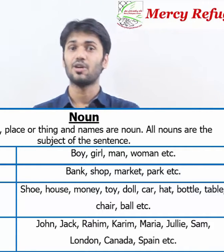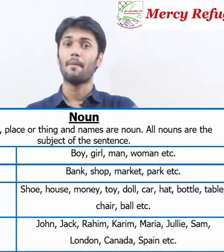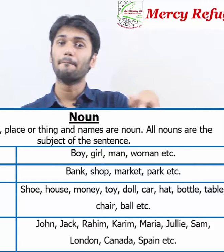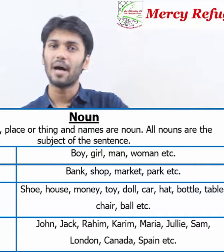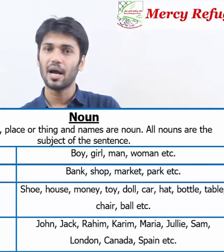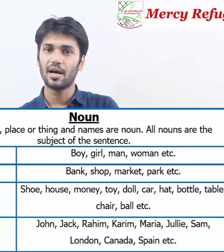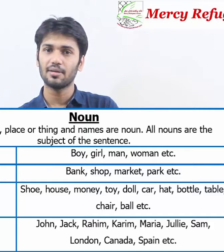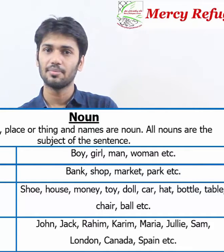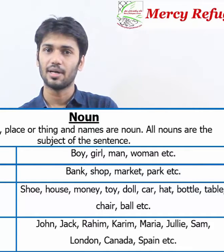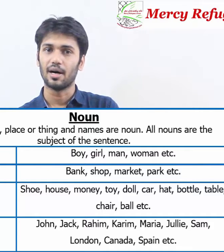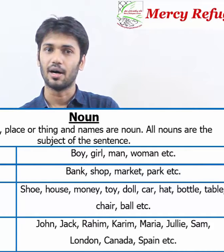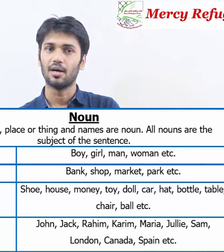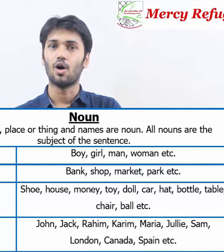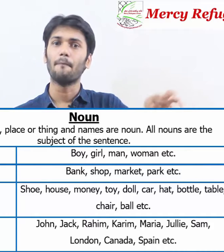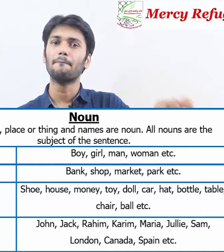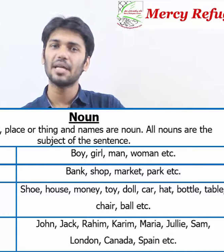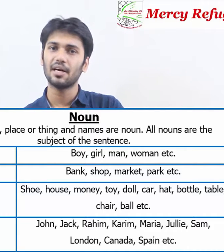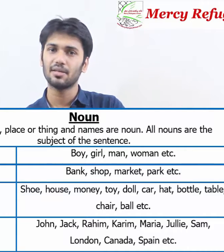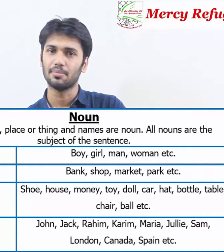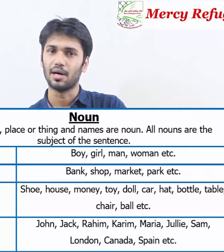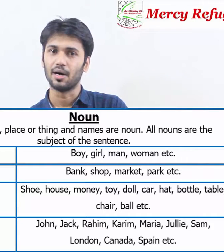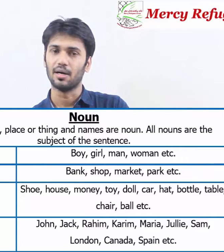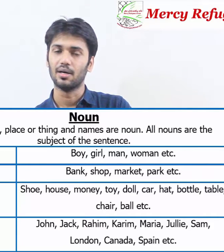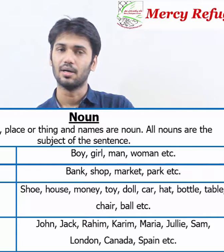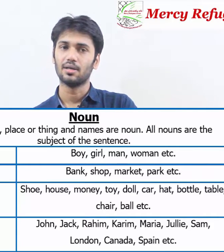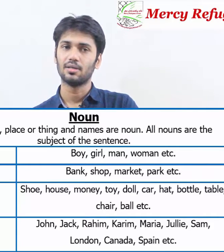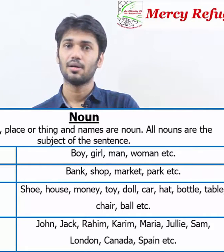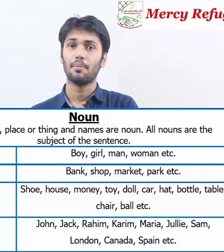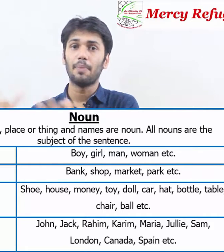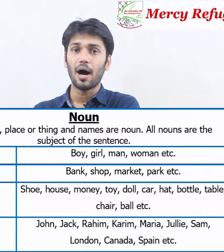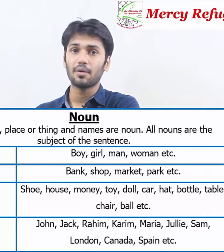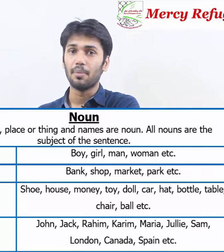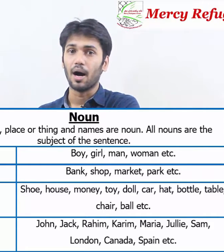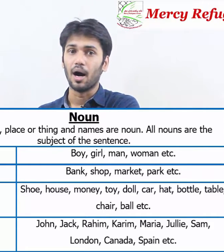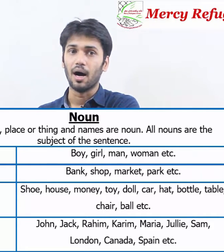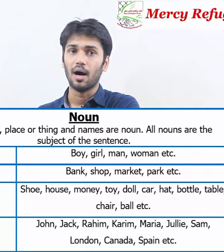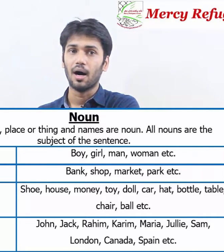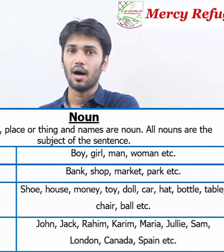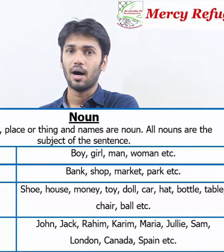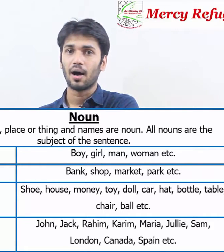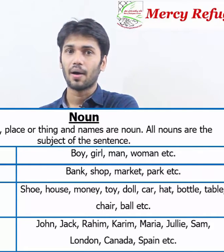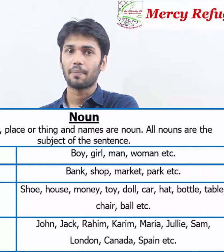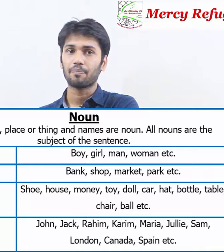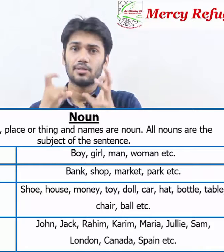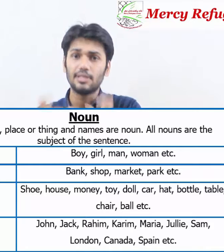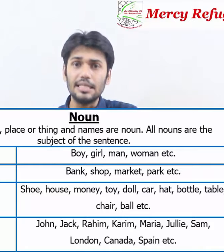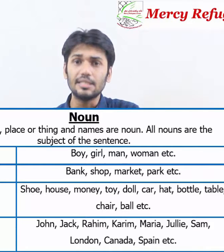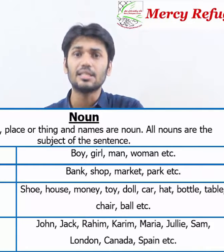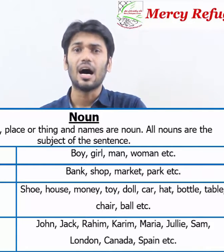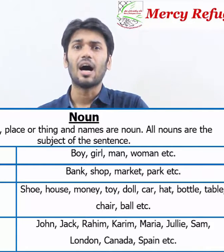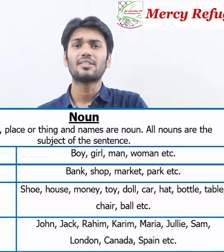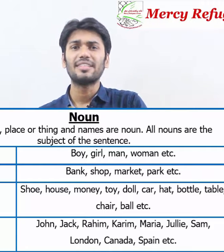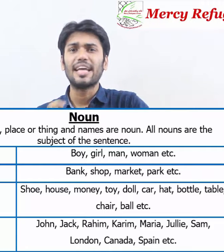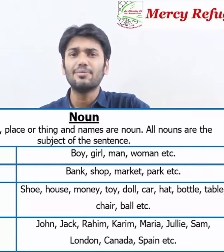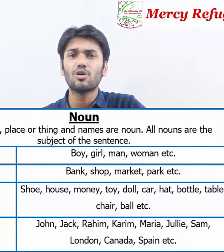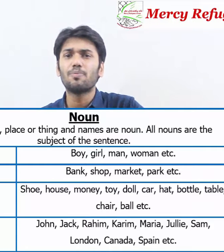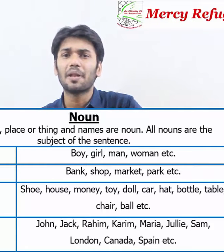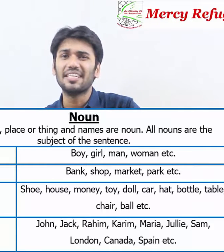mayanma or myanma barma these are the names of